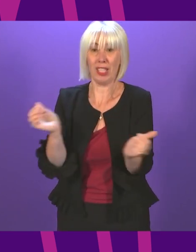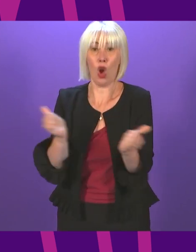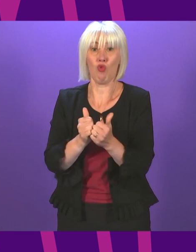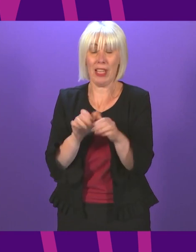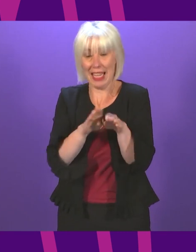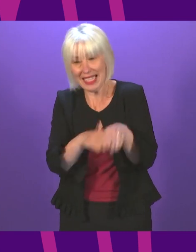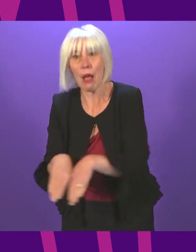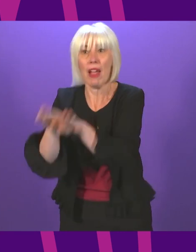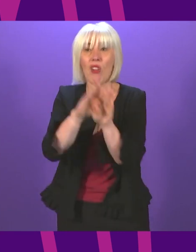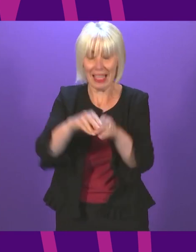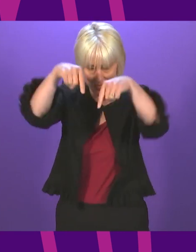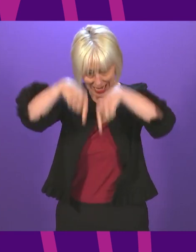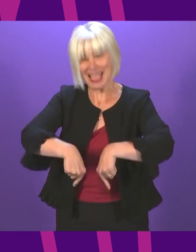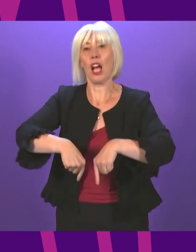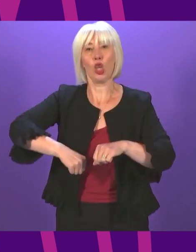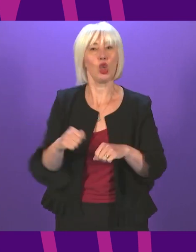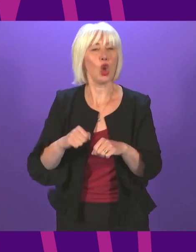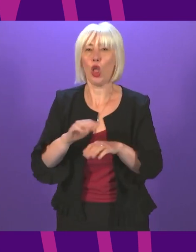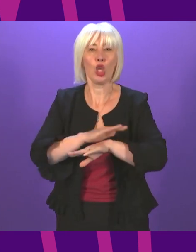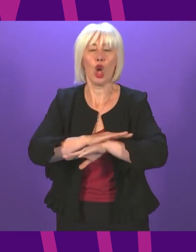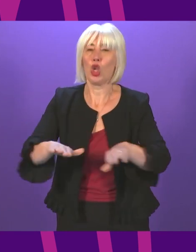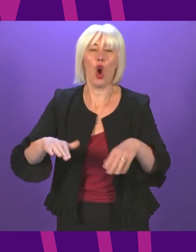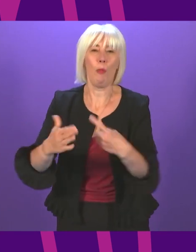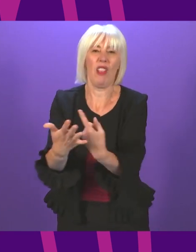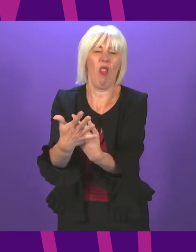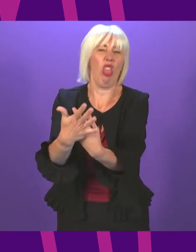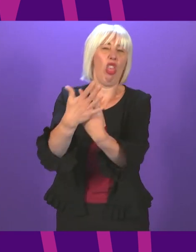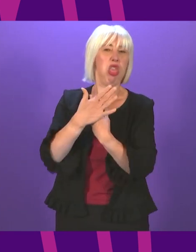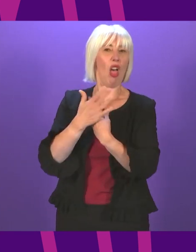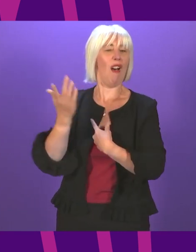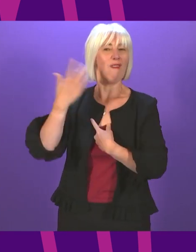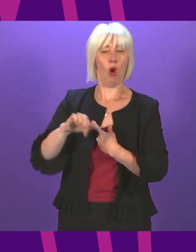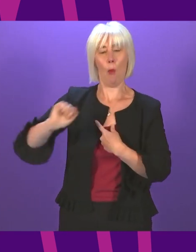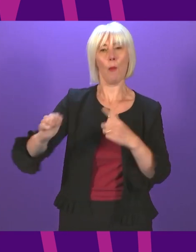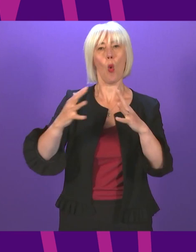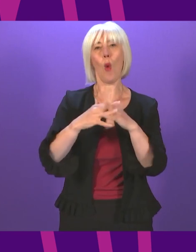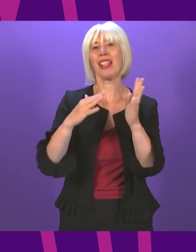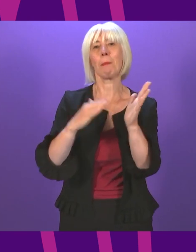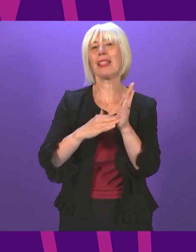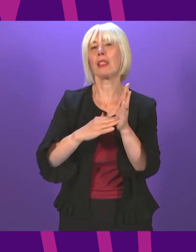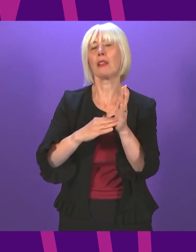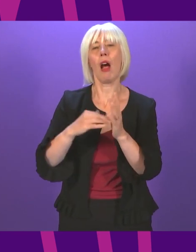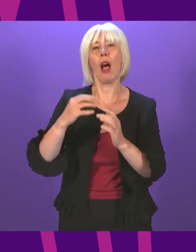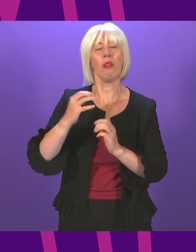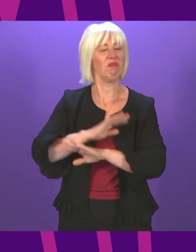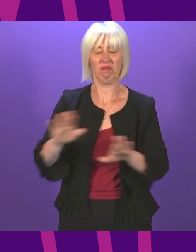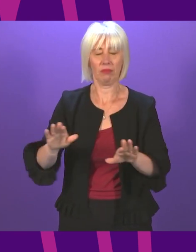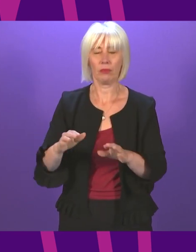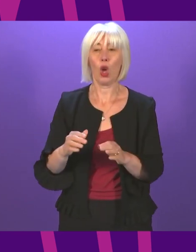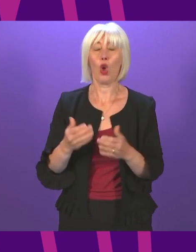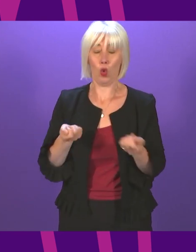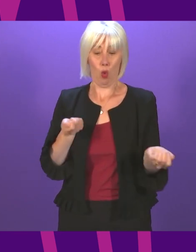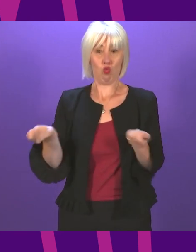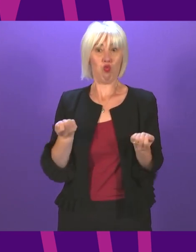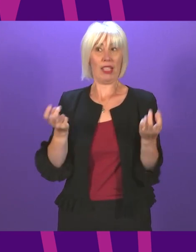and not imposed upon us so often against our will by government at Westminster. Presenting Officer, the agreement we